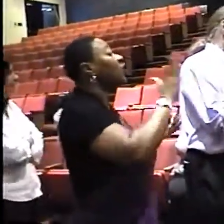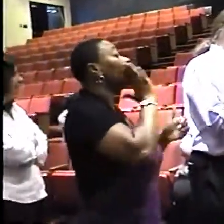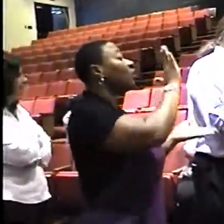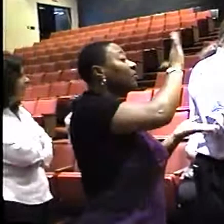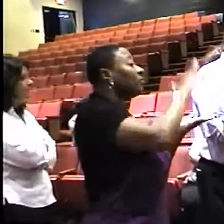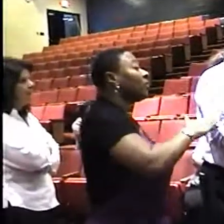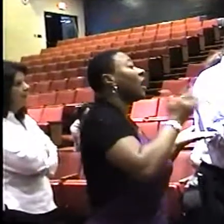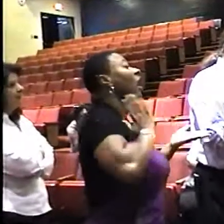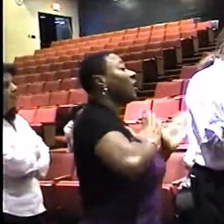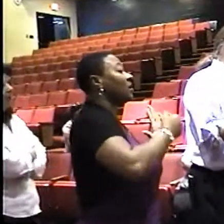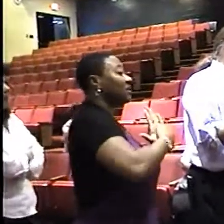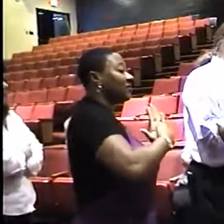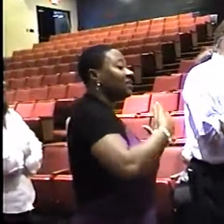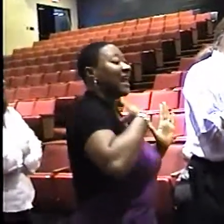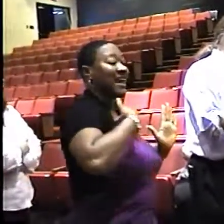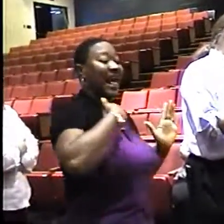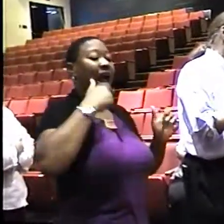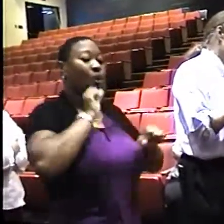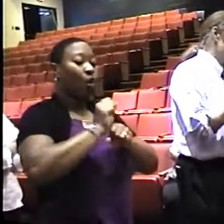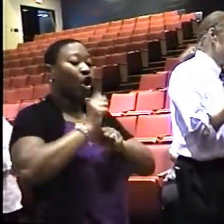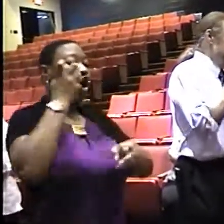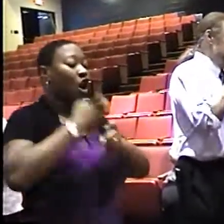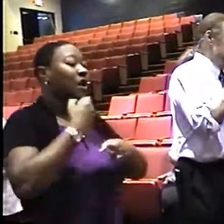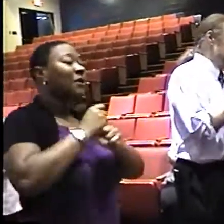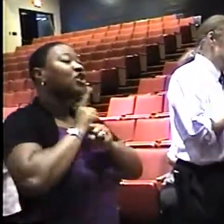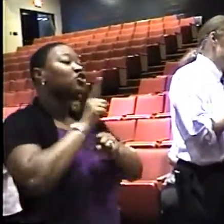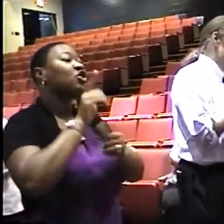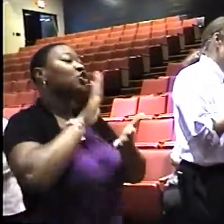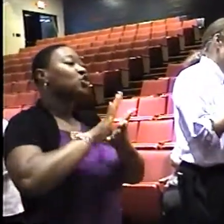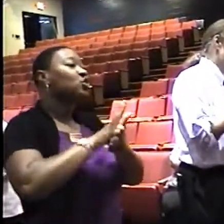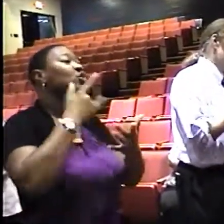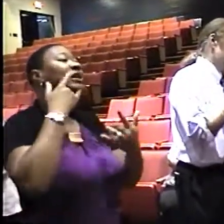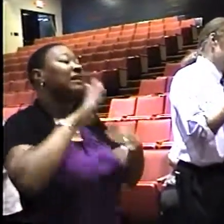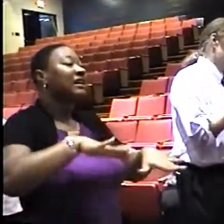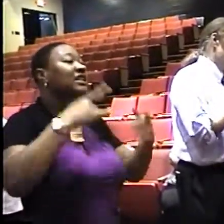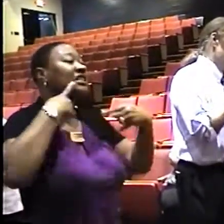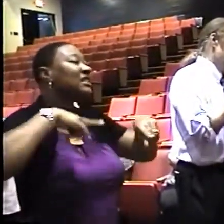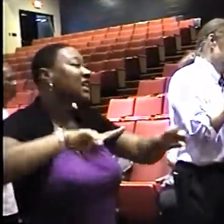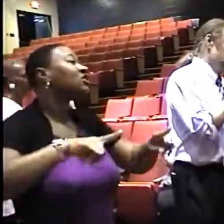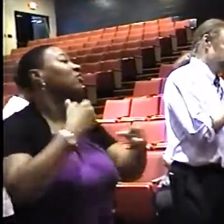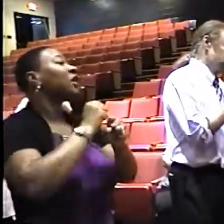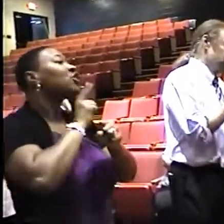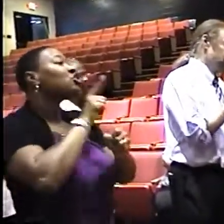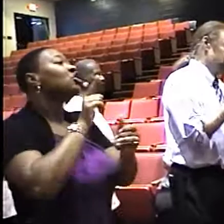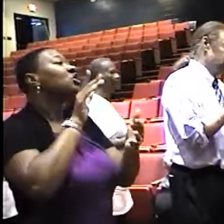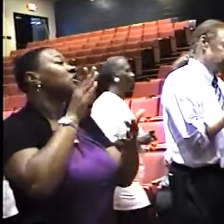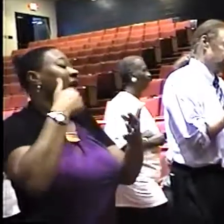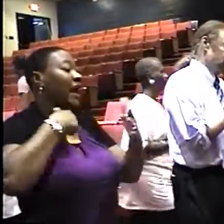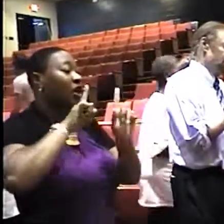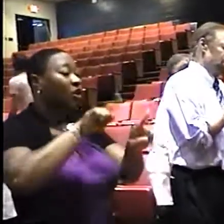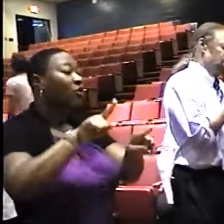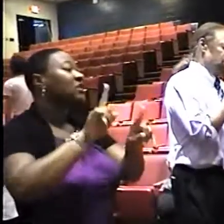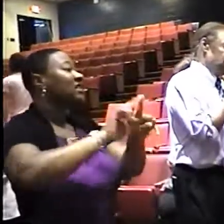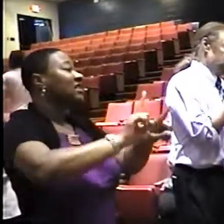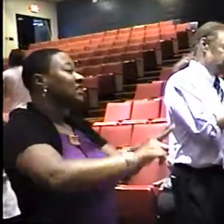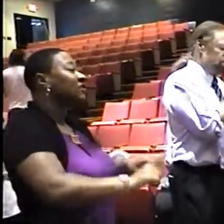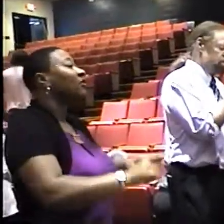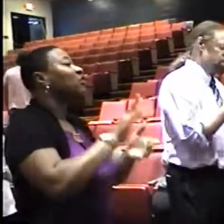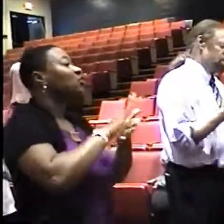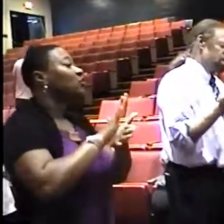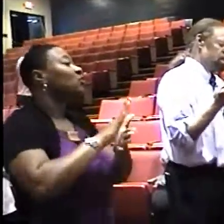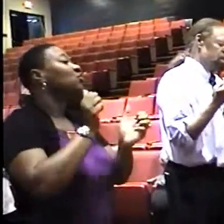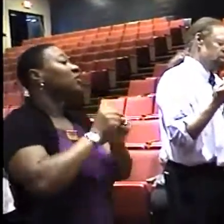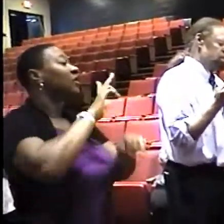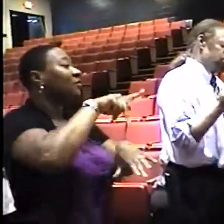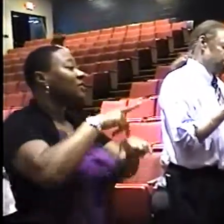and I have begun to work just as hard administrating the academic side of the House. I intend to meet with every principal and be in every DPS school within the months to come. let us use